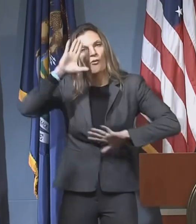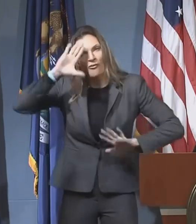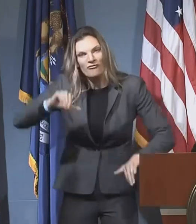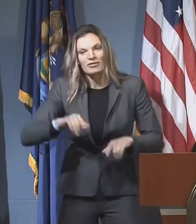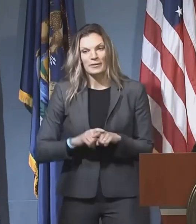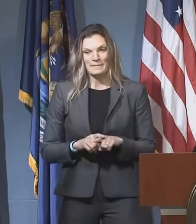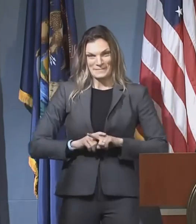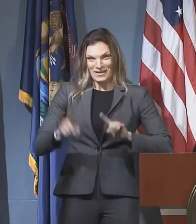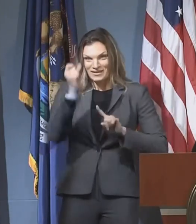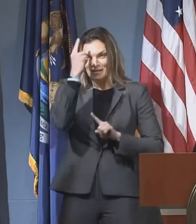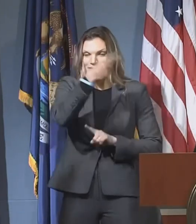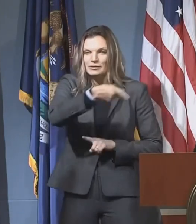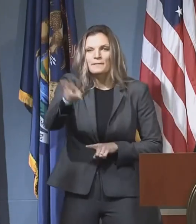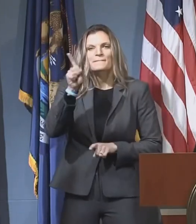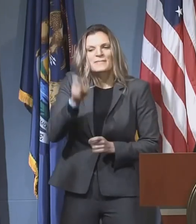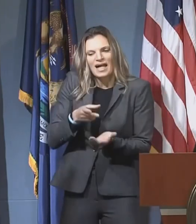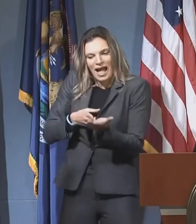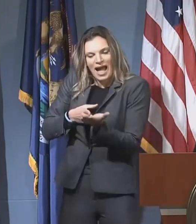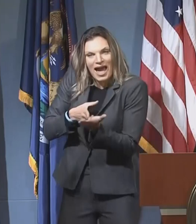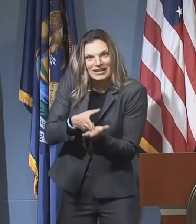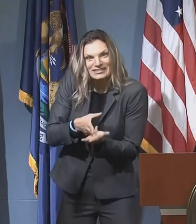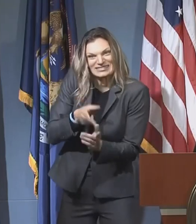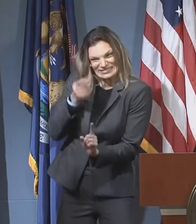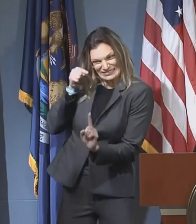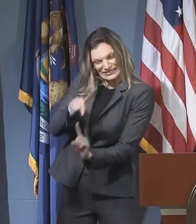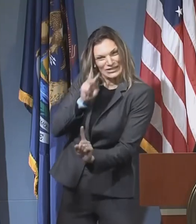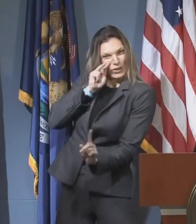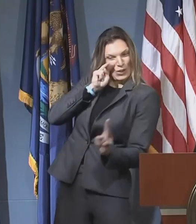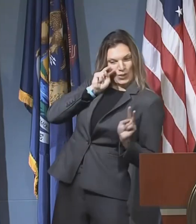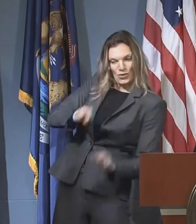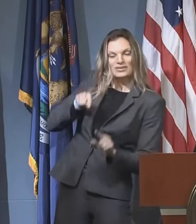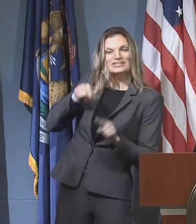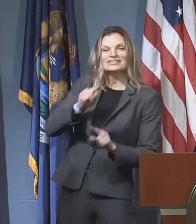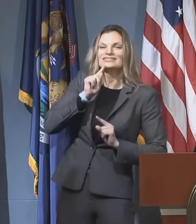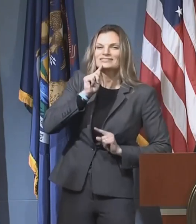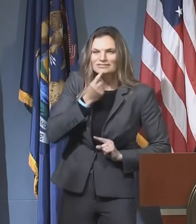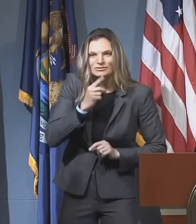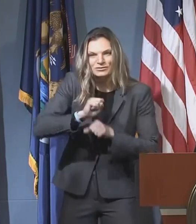part. And we have to be honest about how serious the situation is.